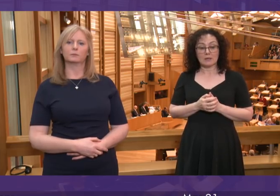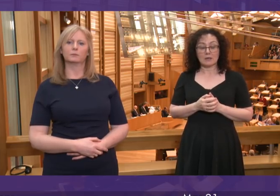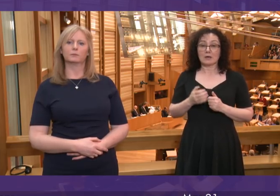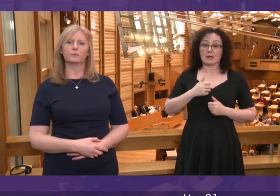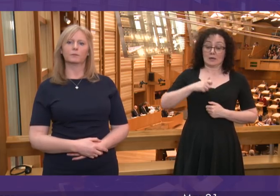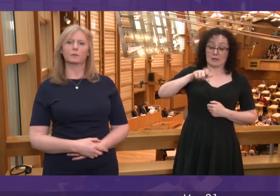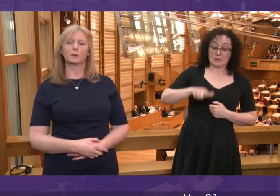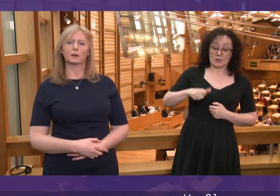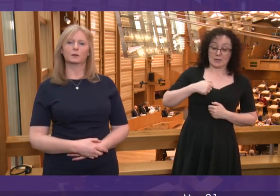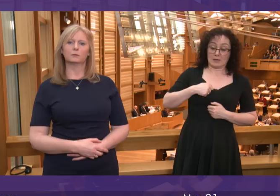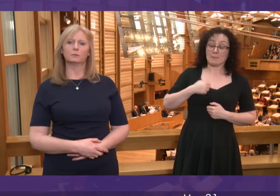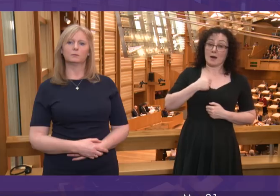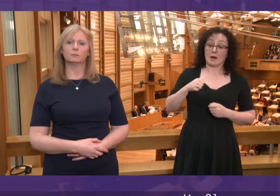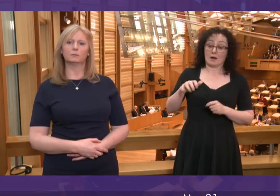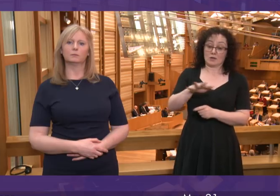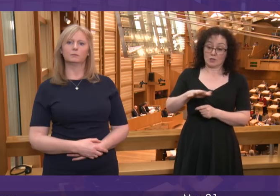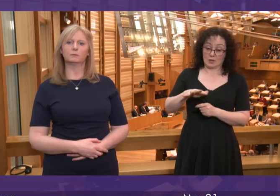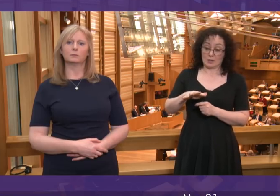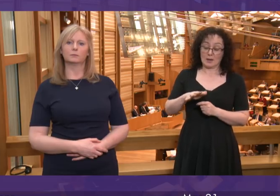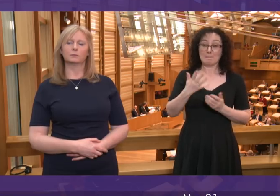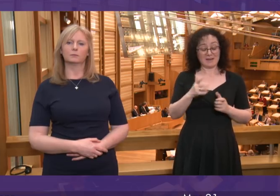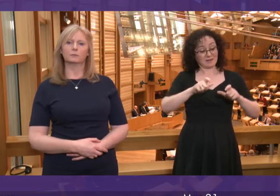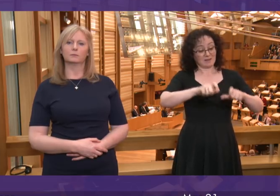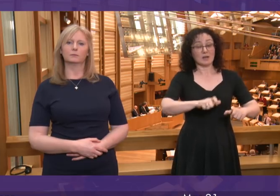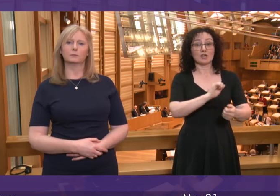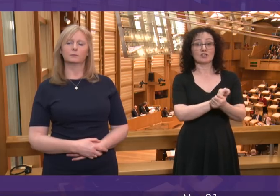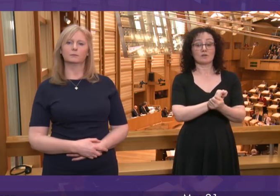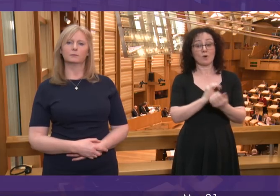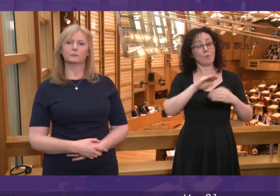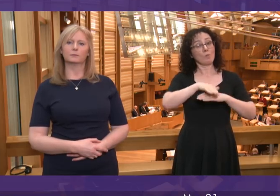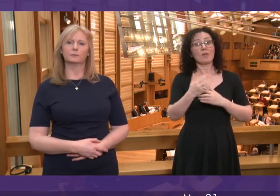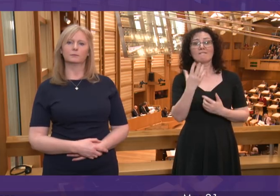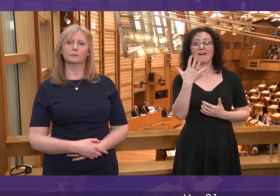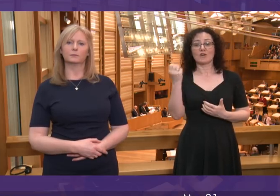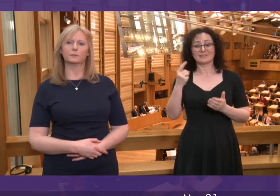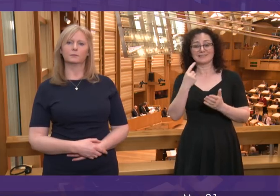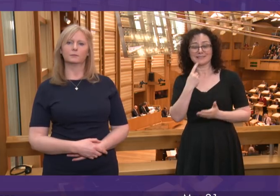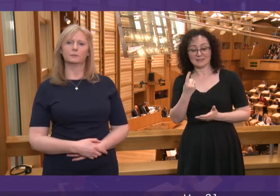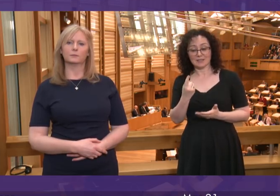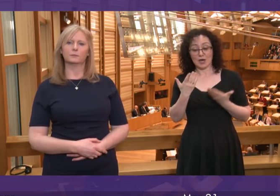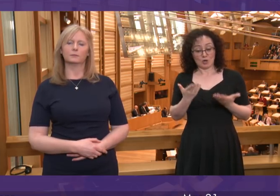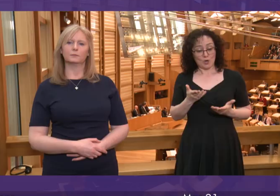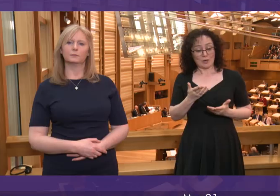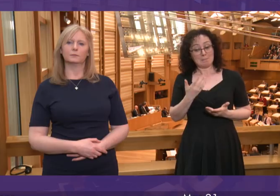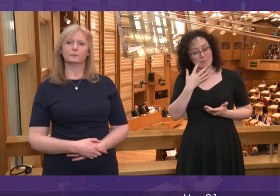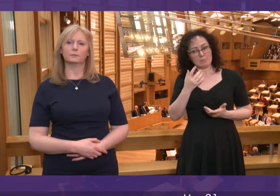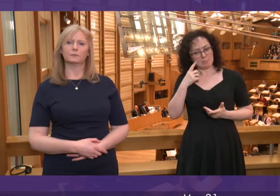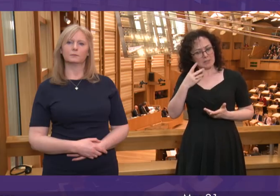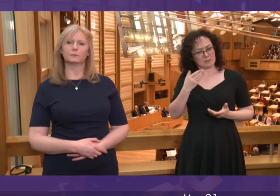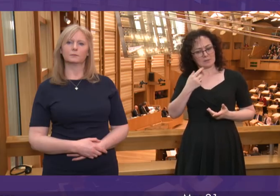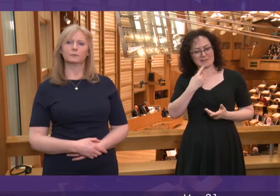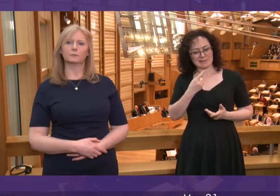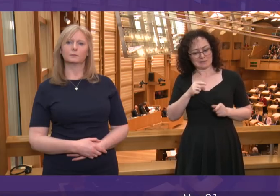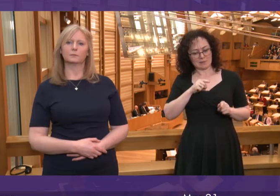500 days detained in prison in the Punjab. There have been accusations of torture and he has now faced his 77th